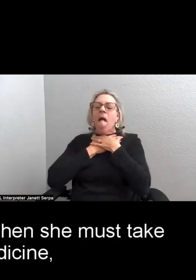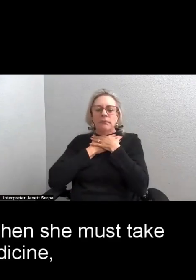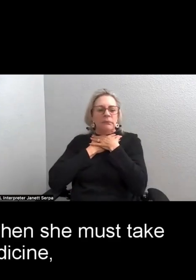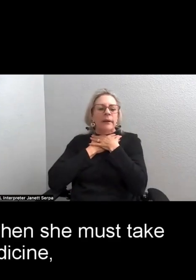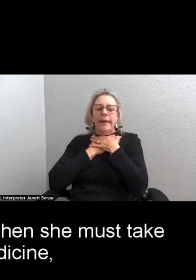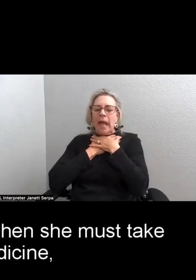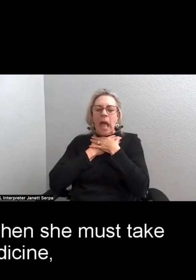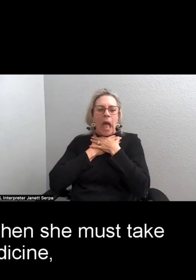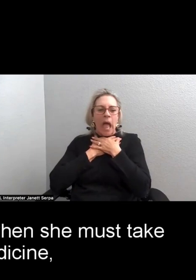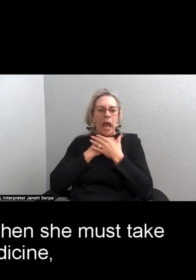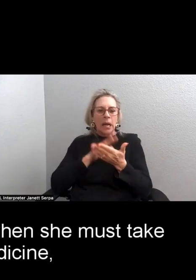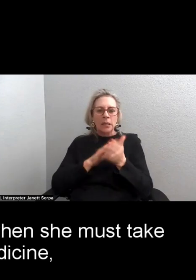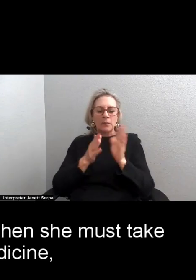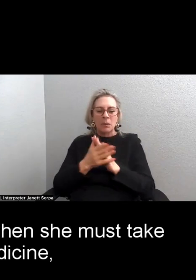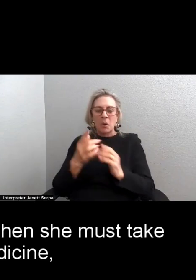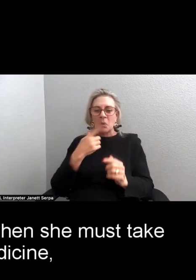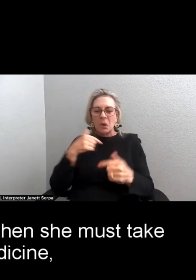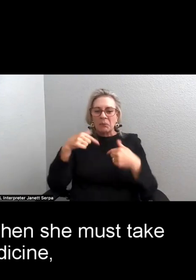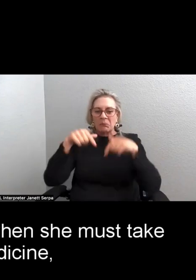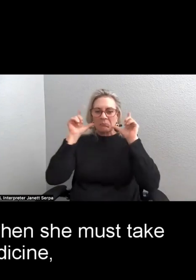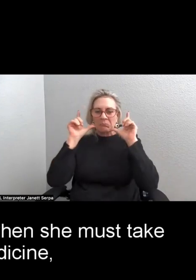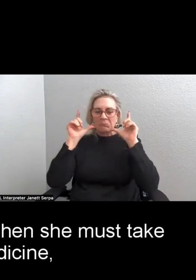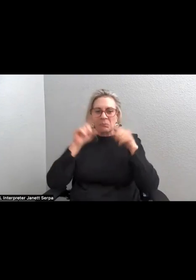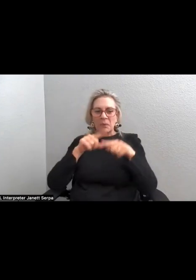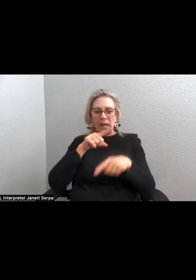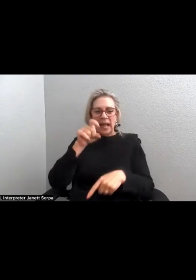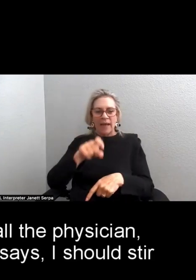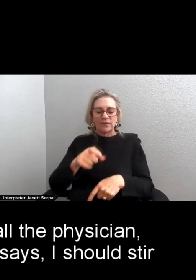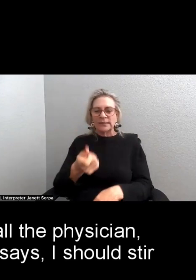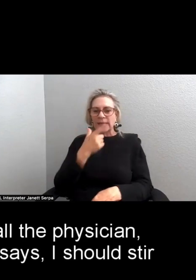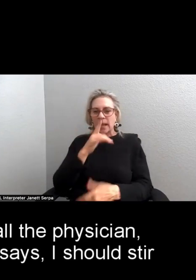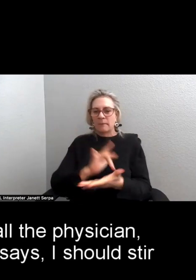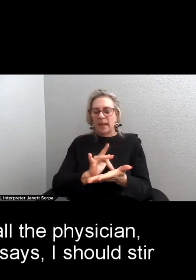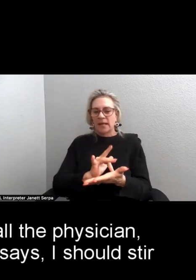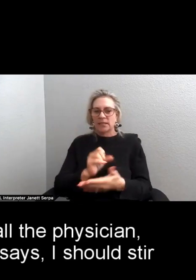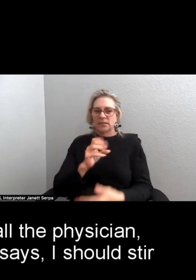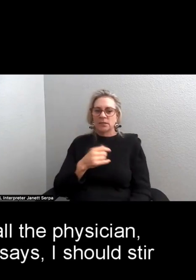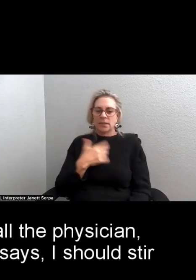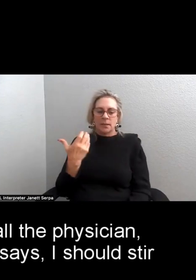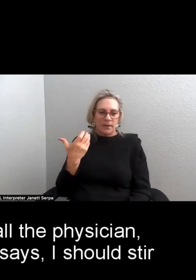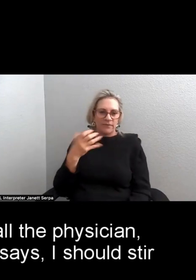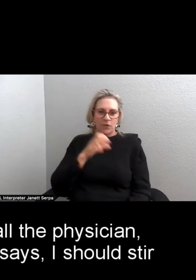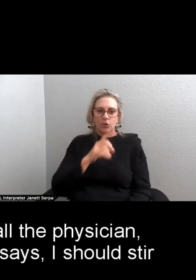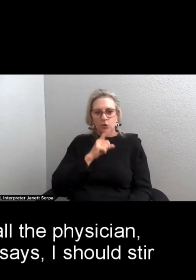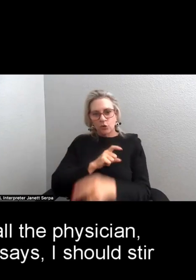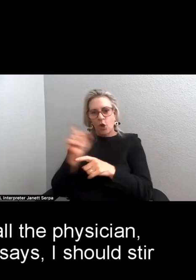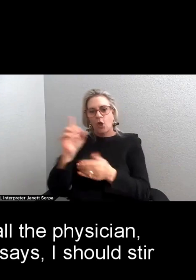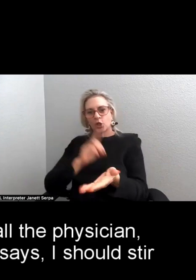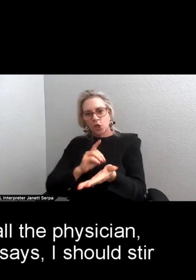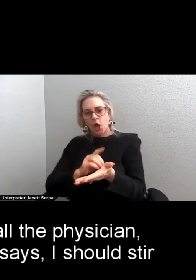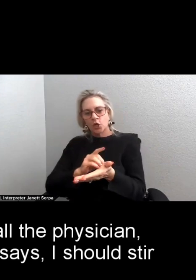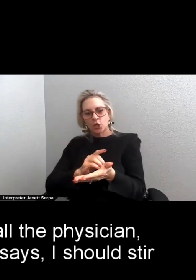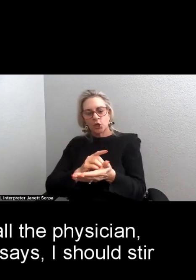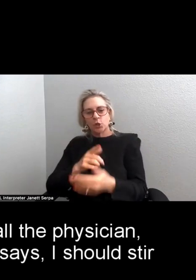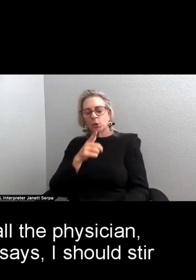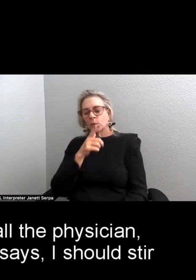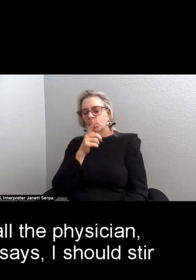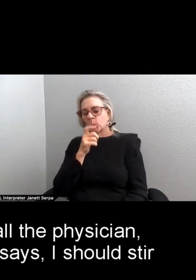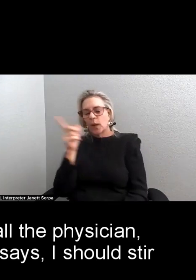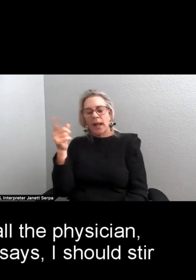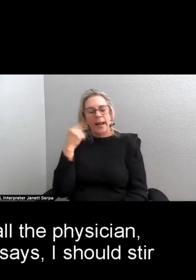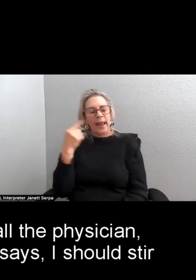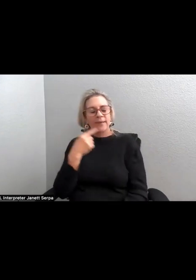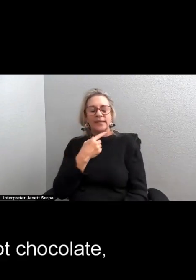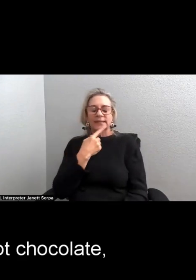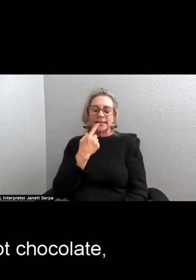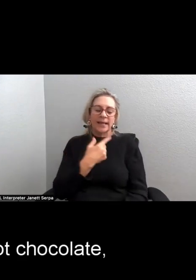and turns beet red when she must take her medicine. So I'm forced to call the physician who chuckles and says